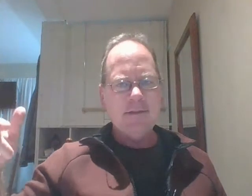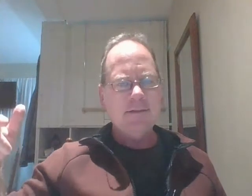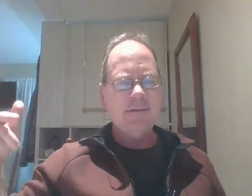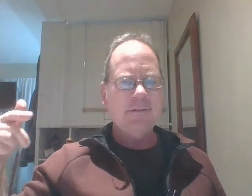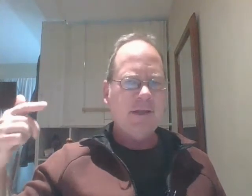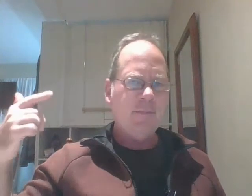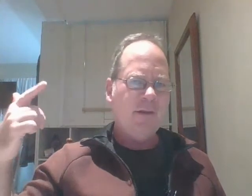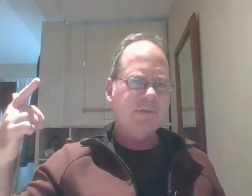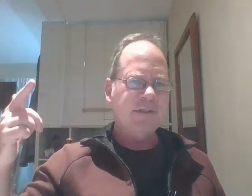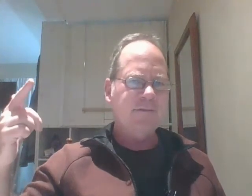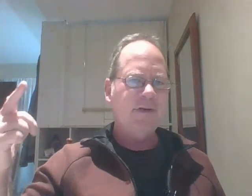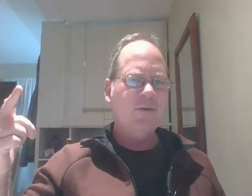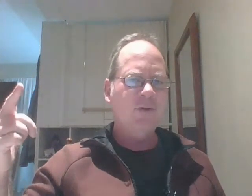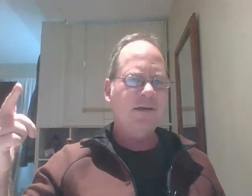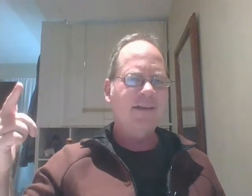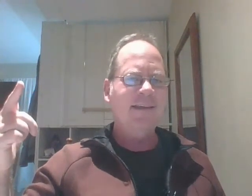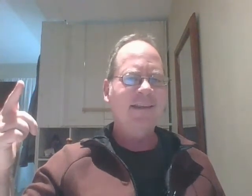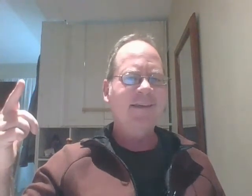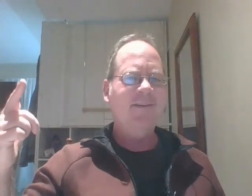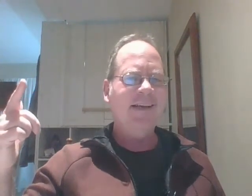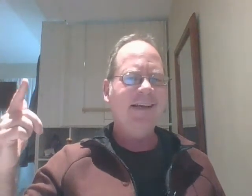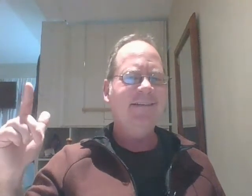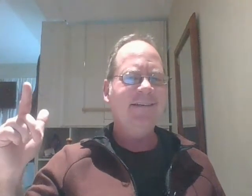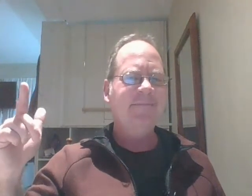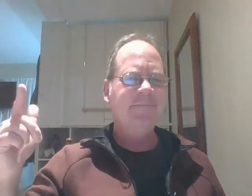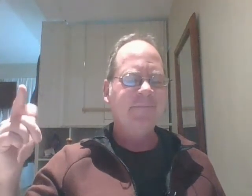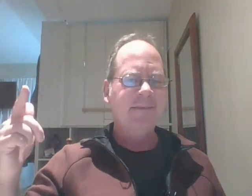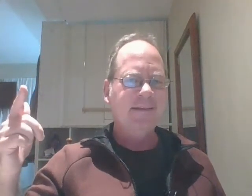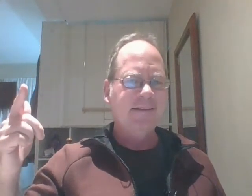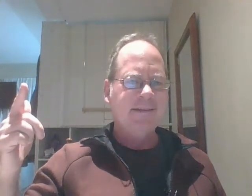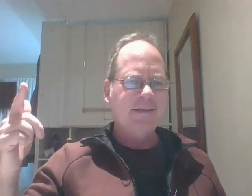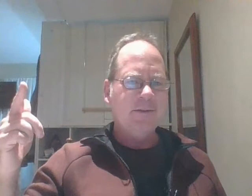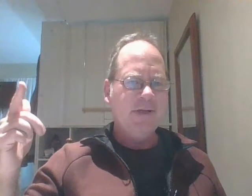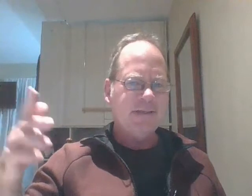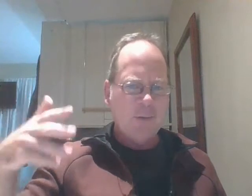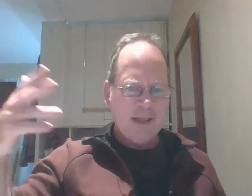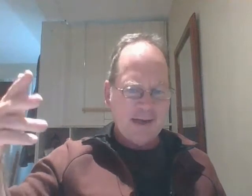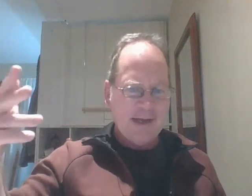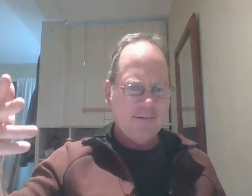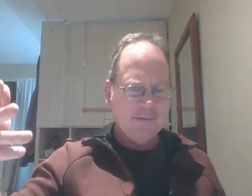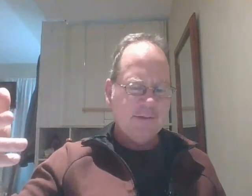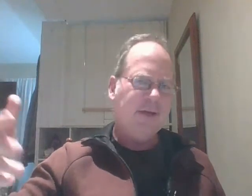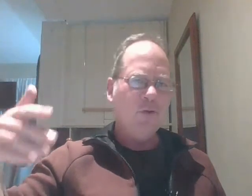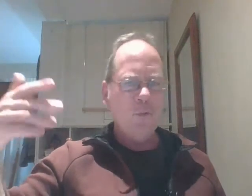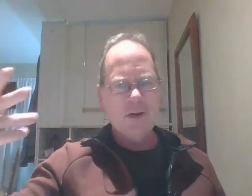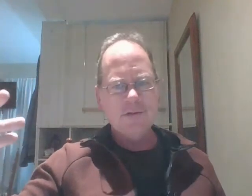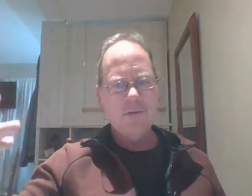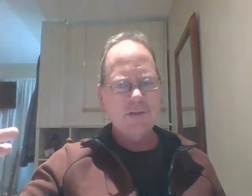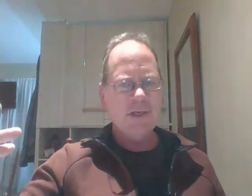uh i'm searching for another word i can't think of it right now um but it's all planned out they know who the winners and losers are going to be